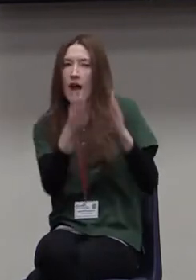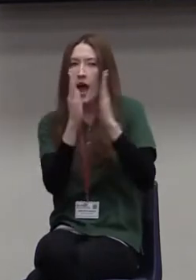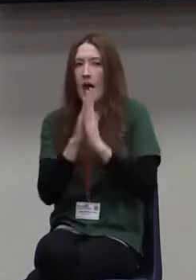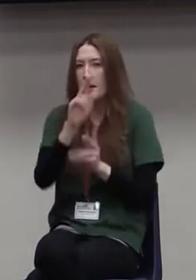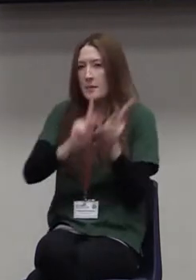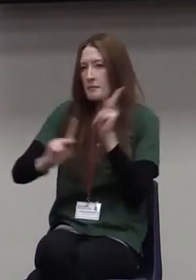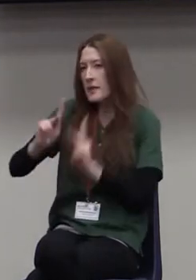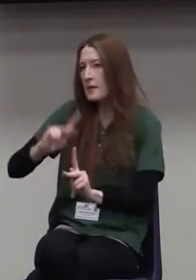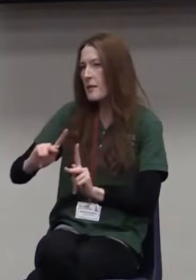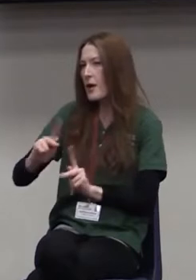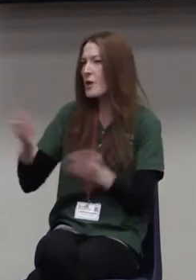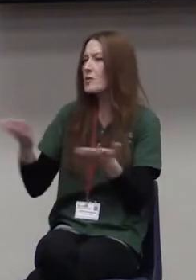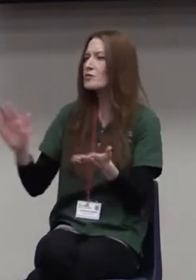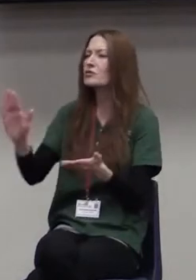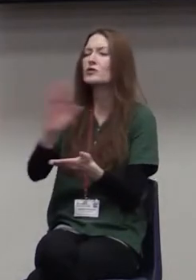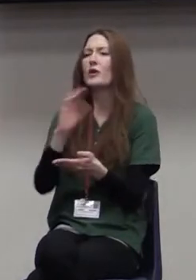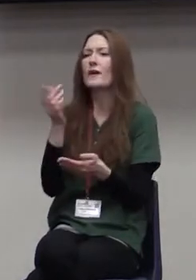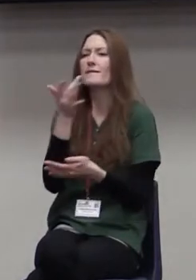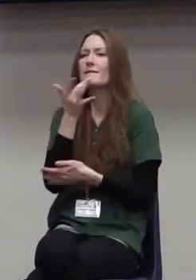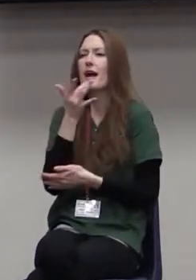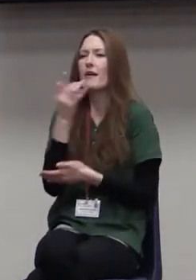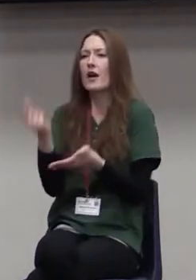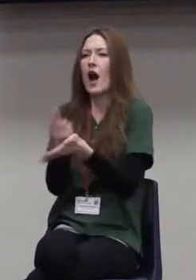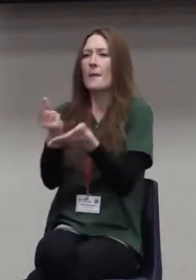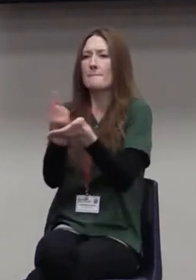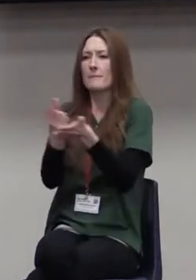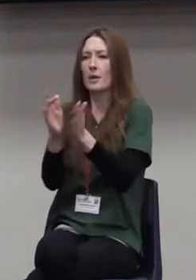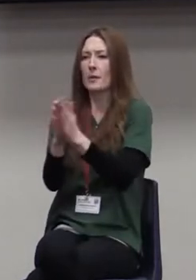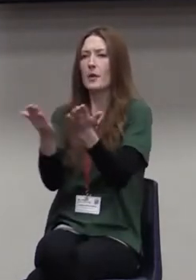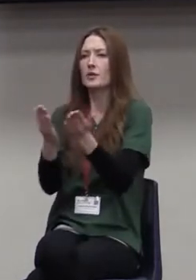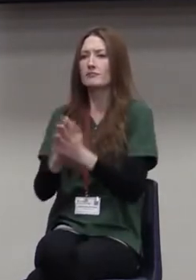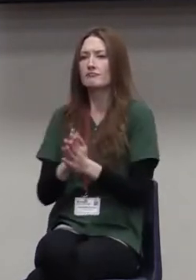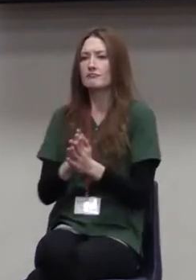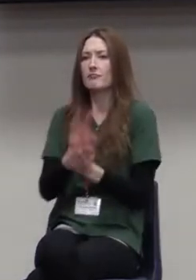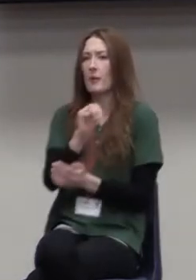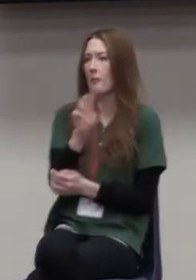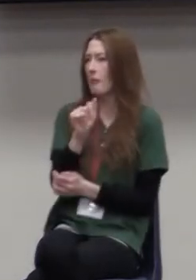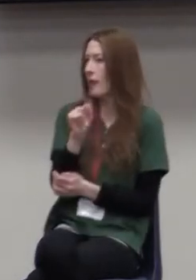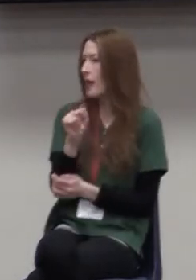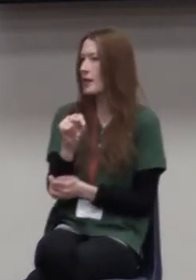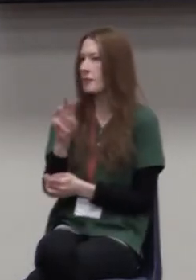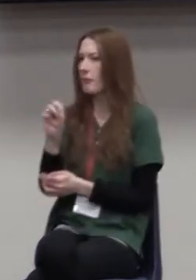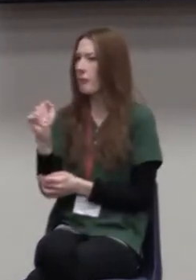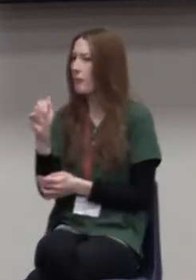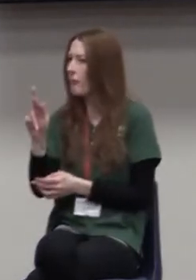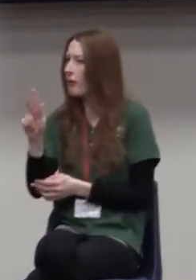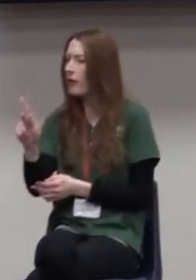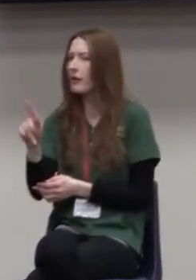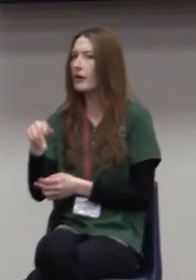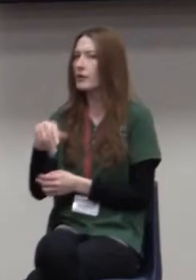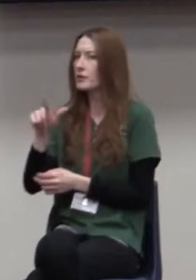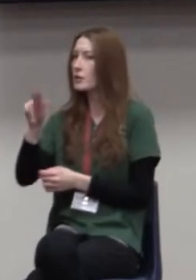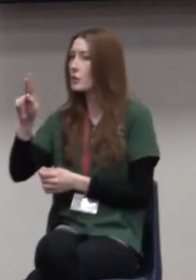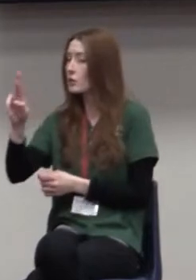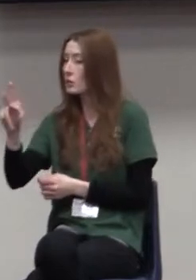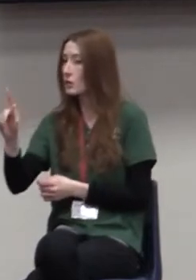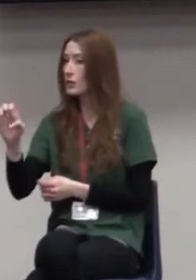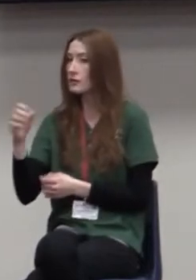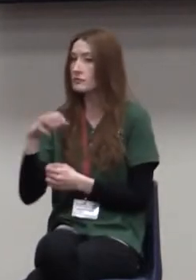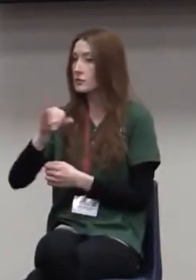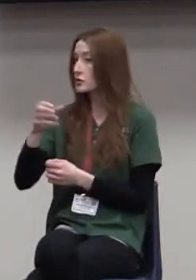Matthew, Mark, Luke, or John, and I wanted to know why that was their favorite gospel. Well, I sent one to Brad,